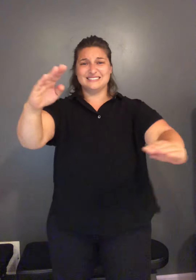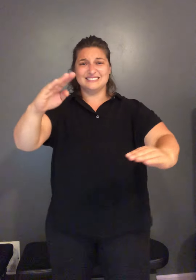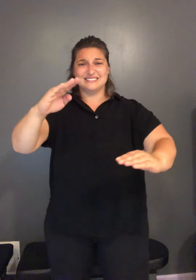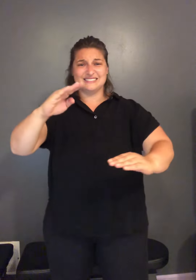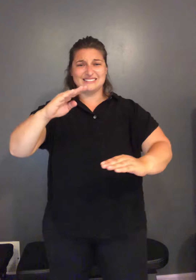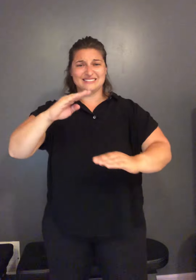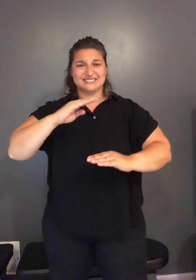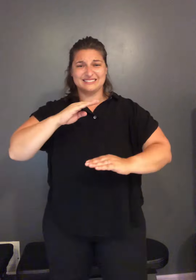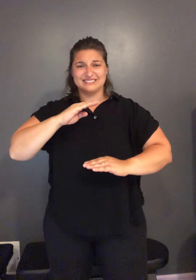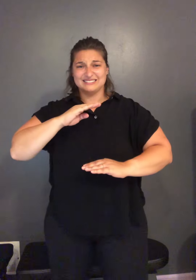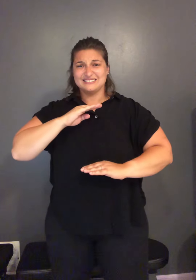satisfy